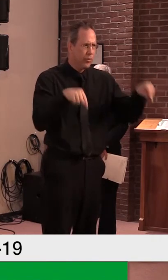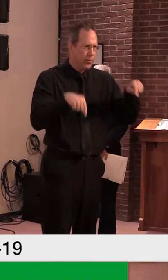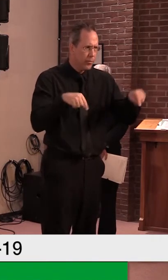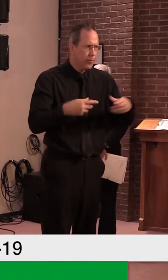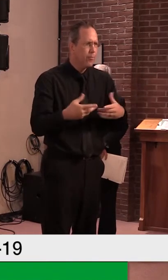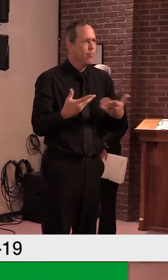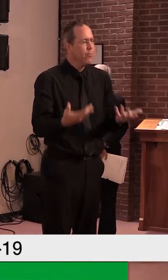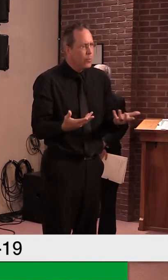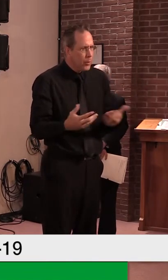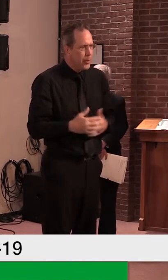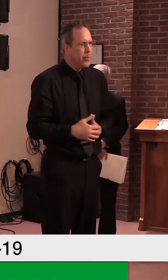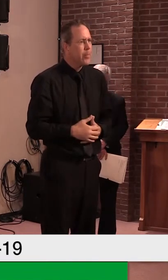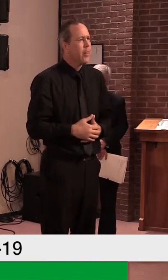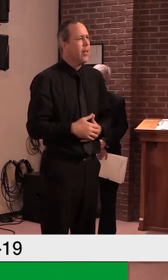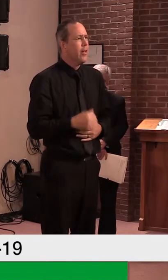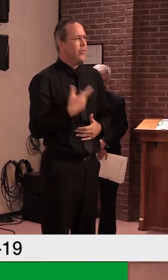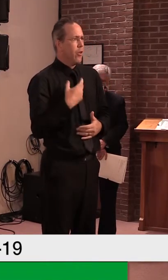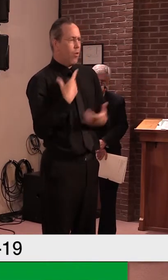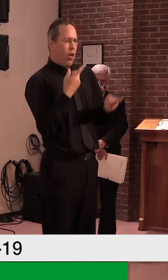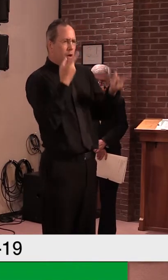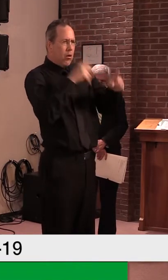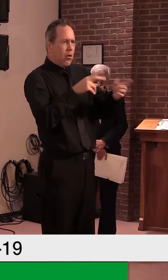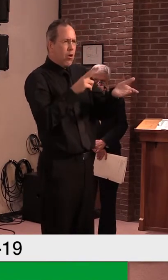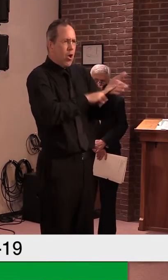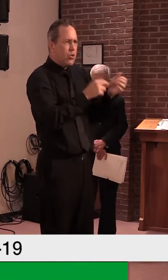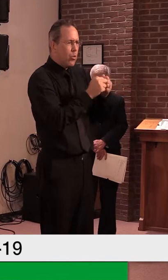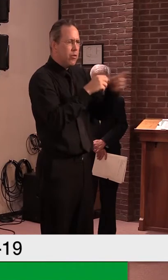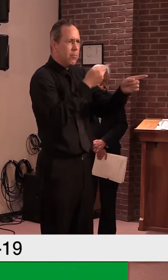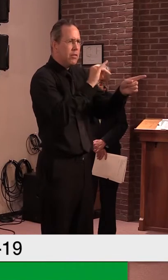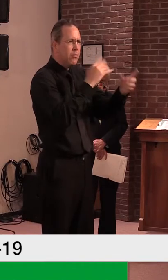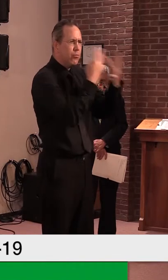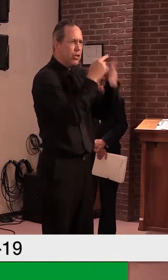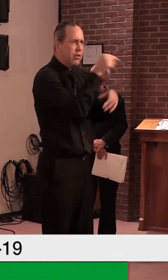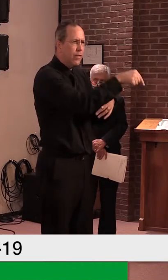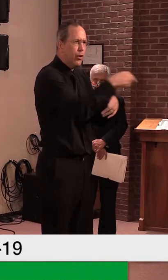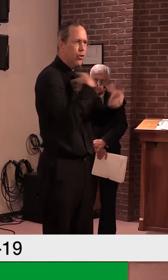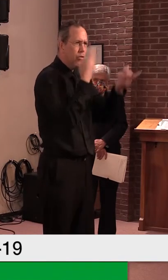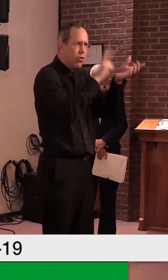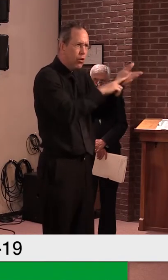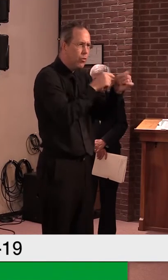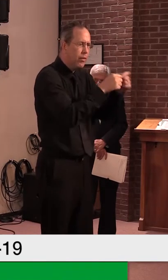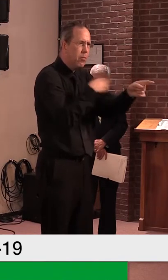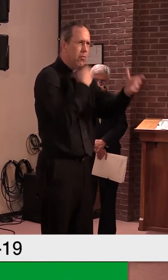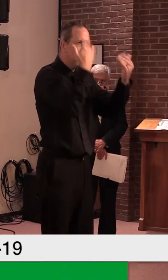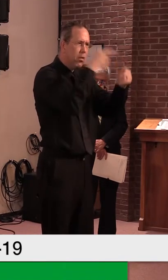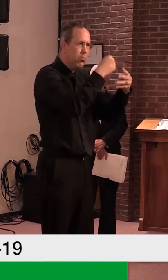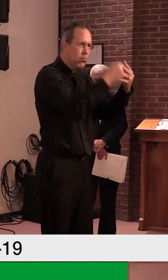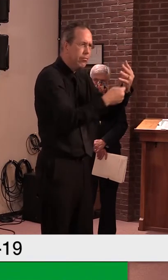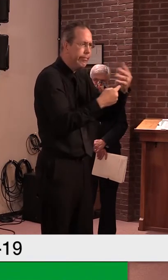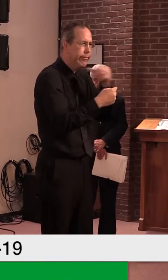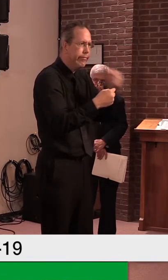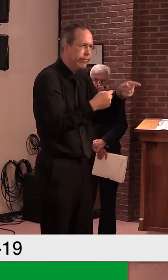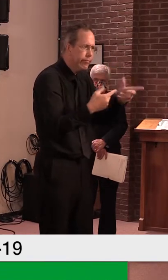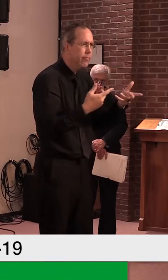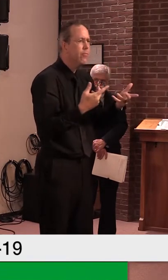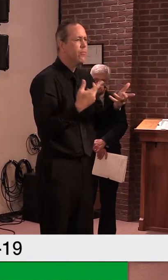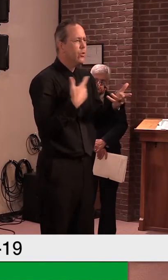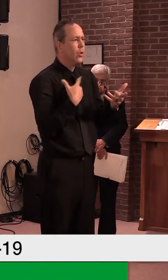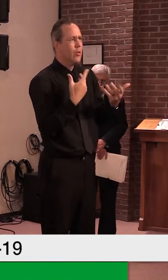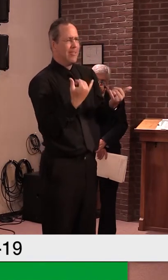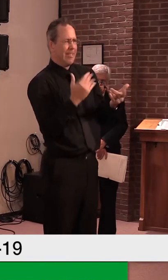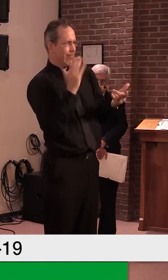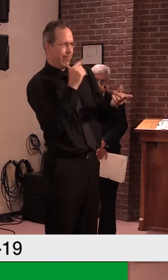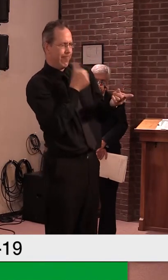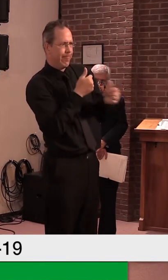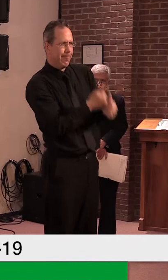contractual relationship, they had assured us that they were taking care of things there. But again, not